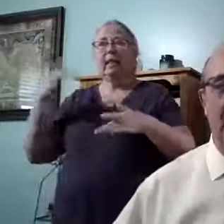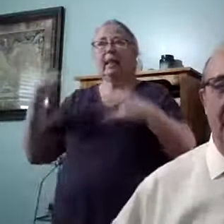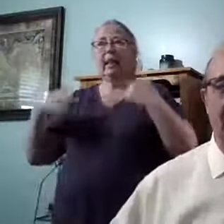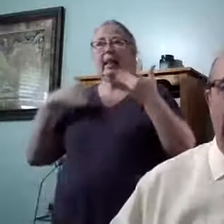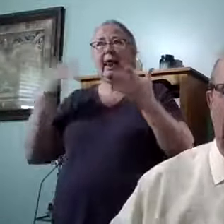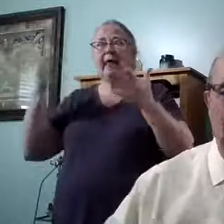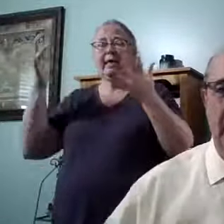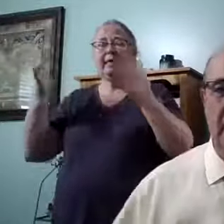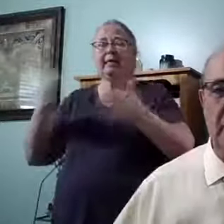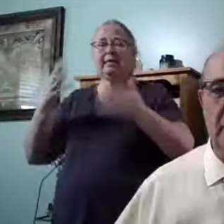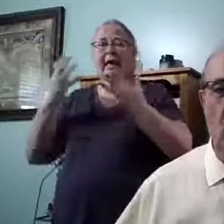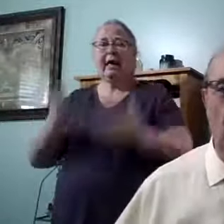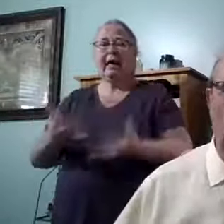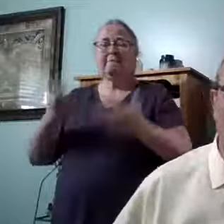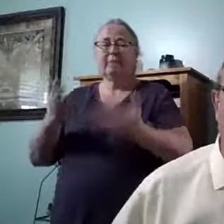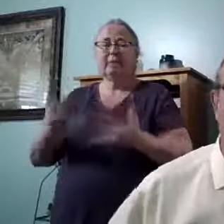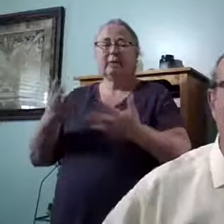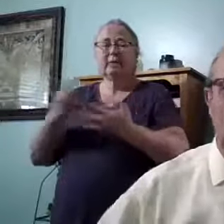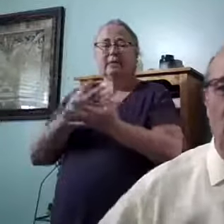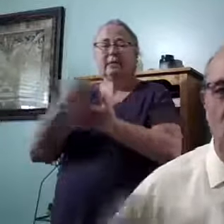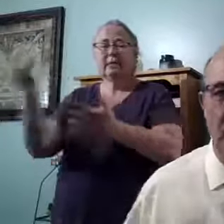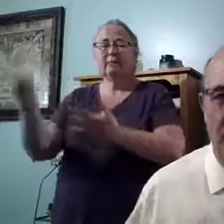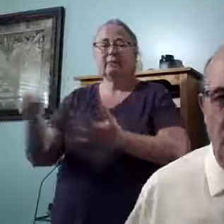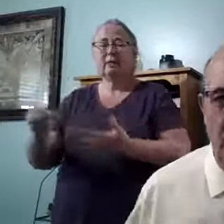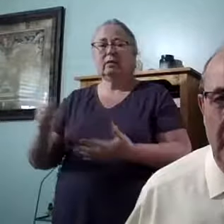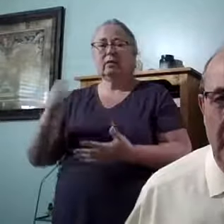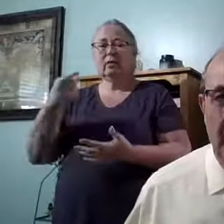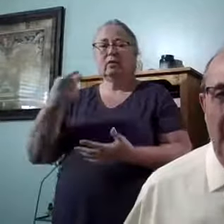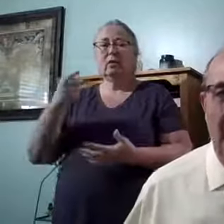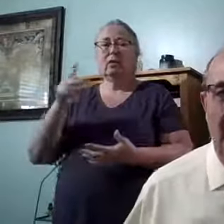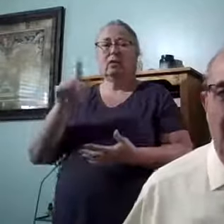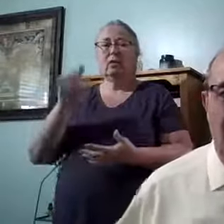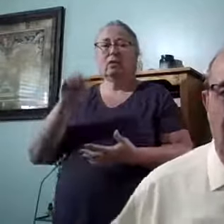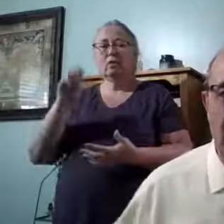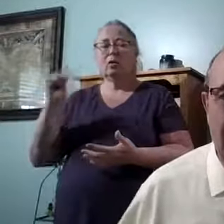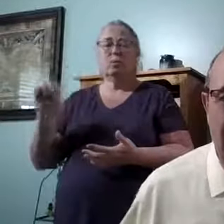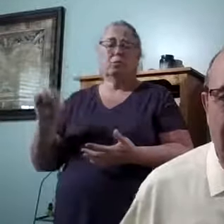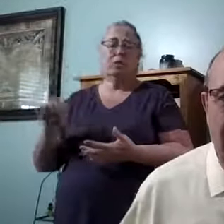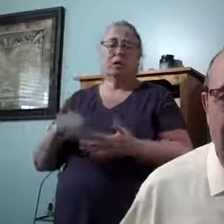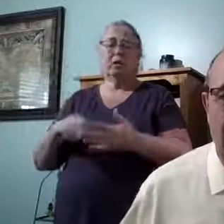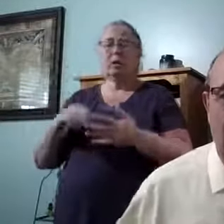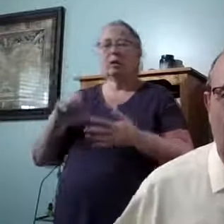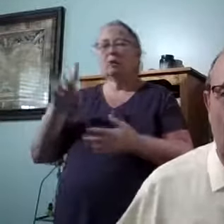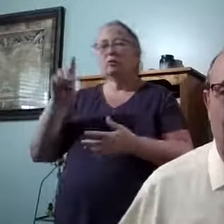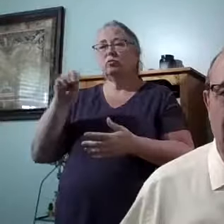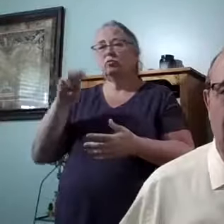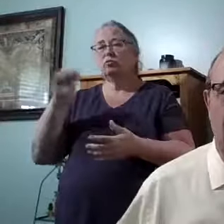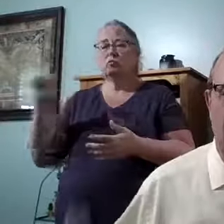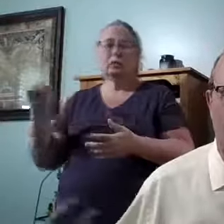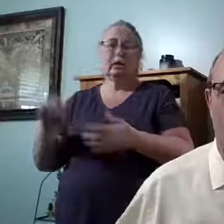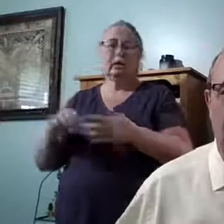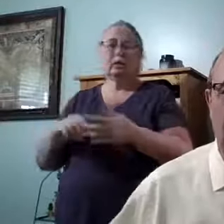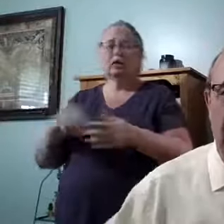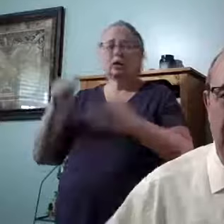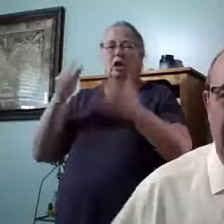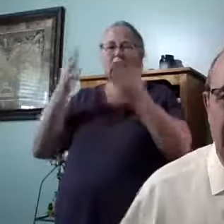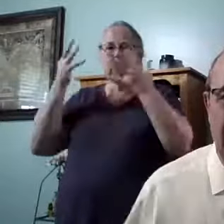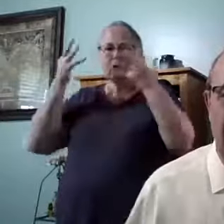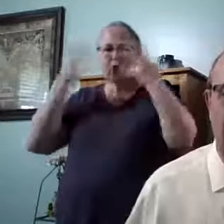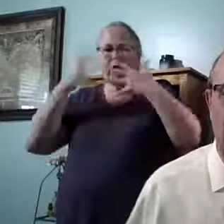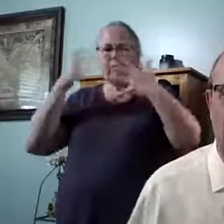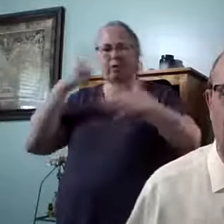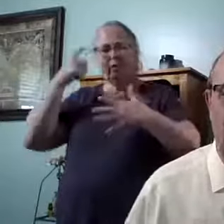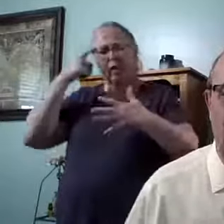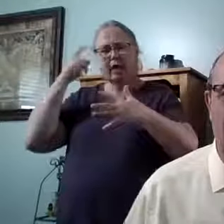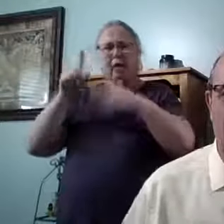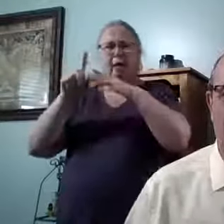feel the heaviness go away. You feel the gloomy, doomy, glummy darkness of thought begin to